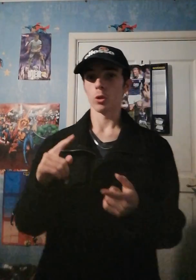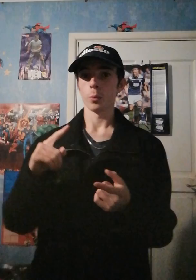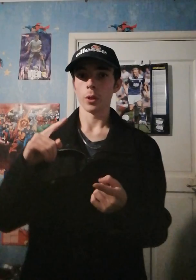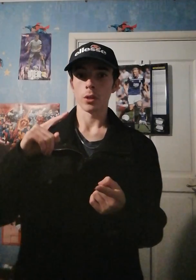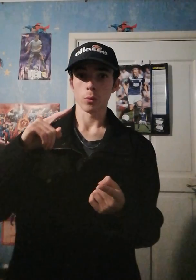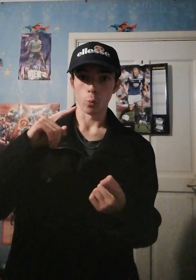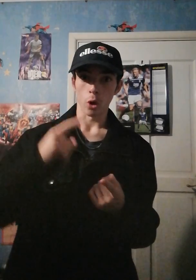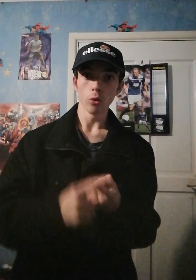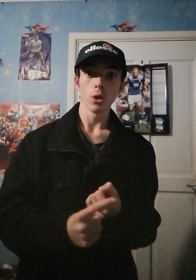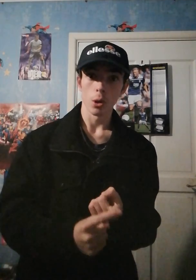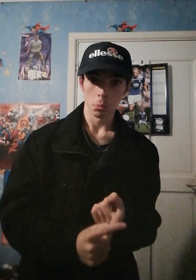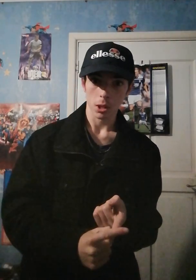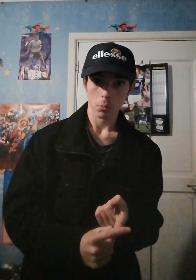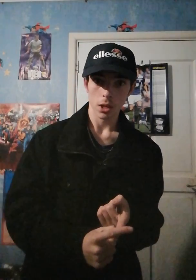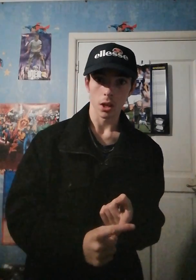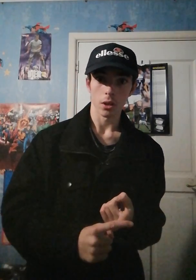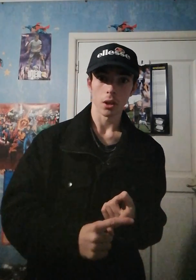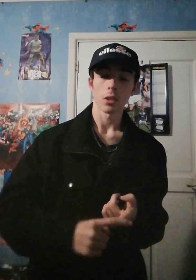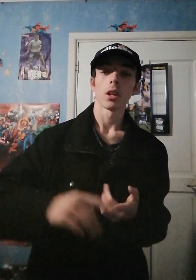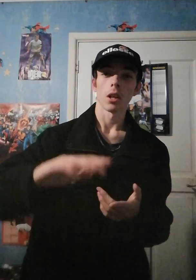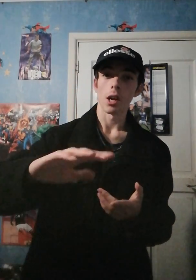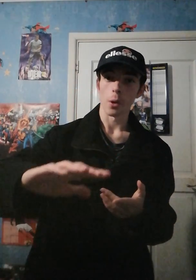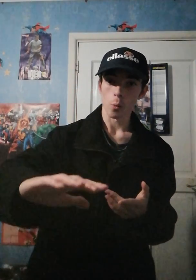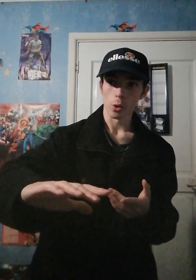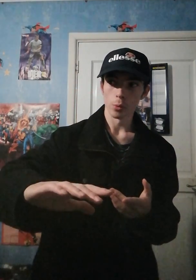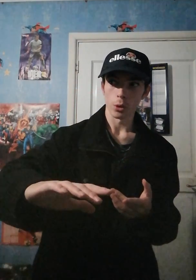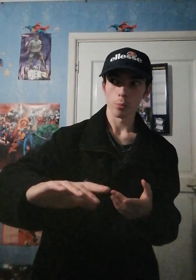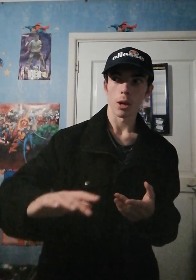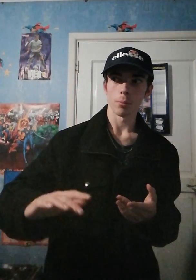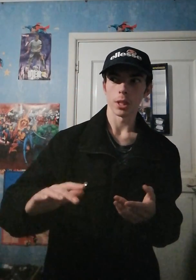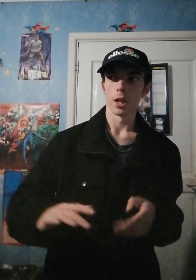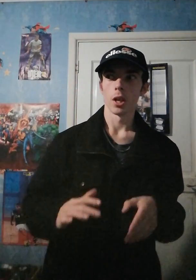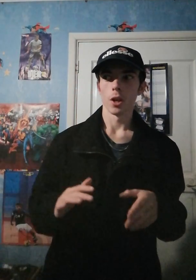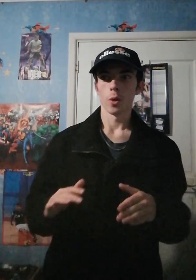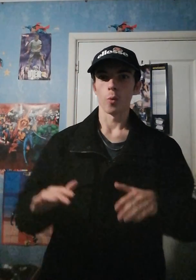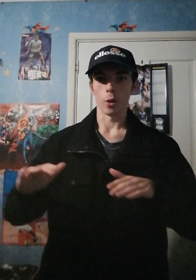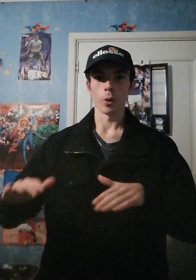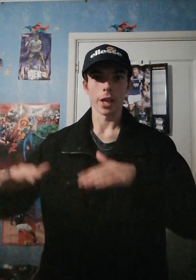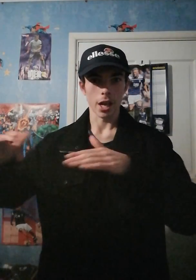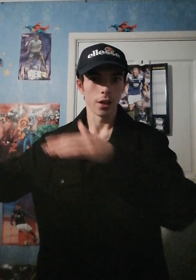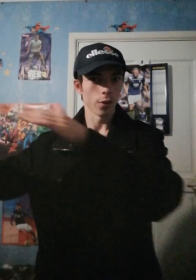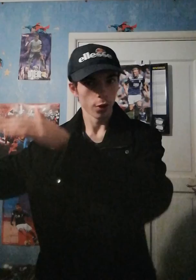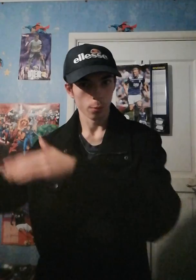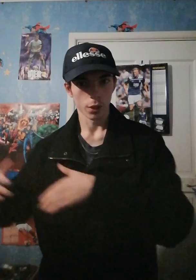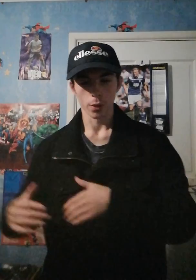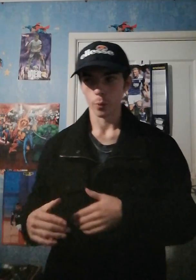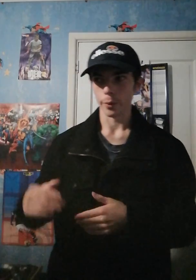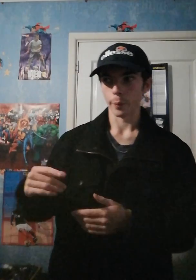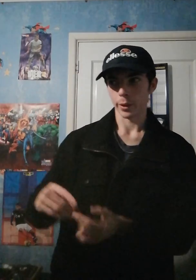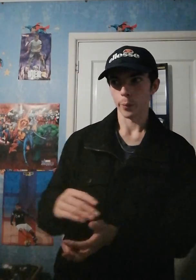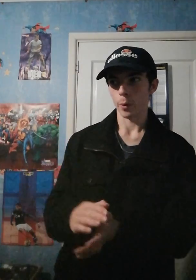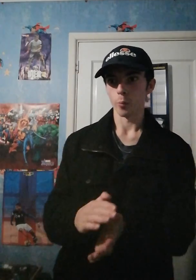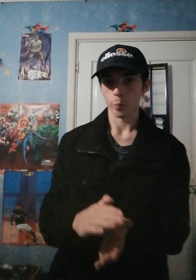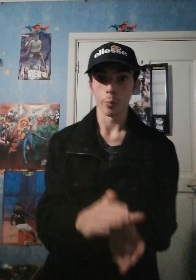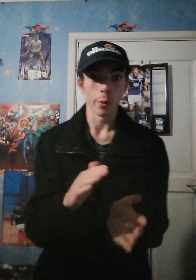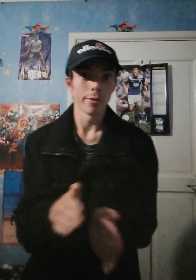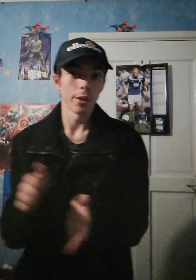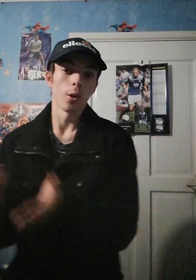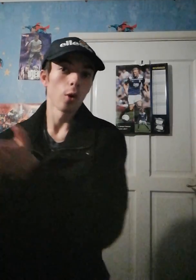One, we're on the up at the minute. I know we're on the up, but, I mean, we're getting in the up, you know. We're moving in an